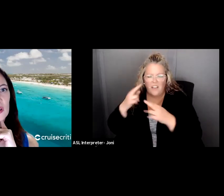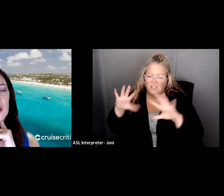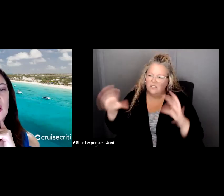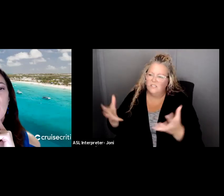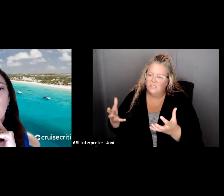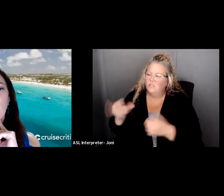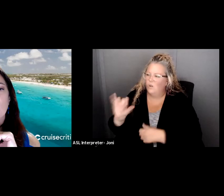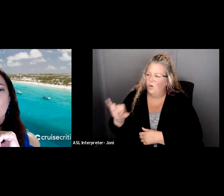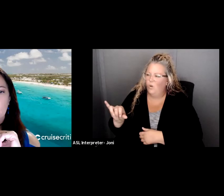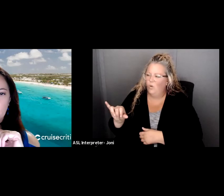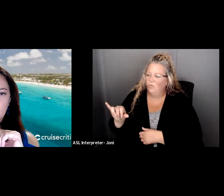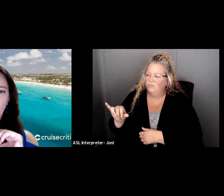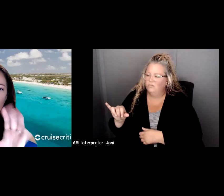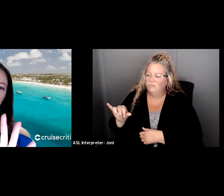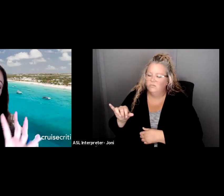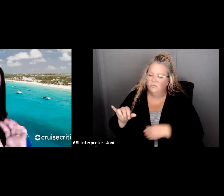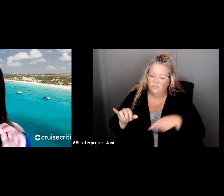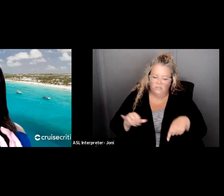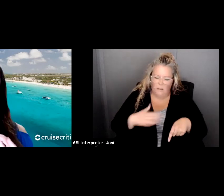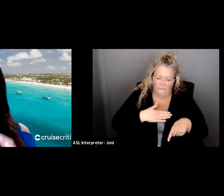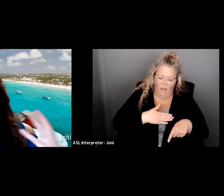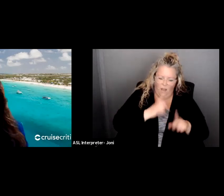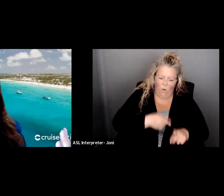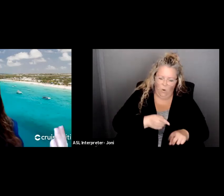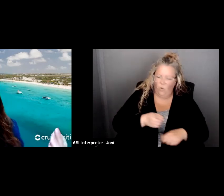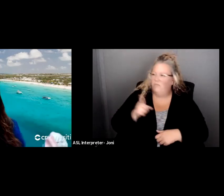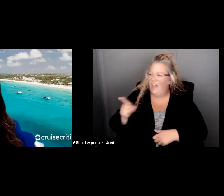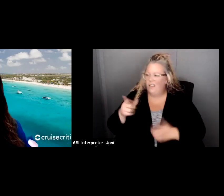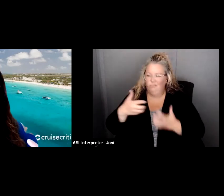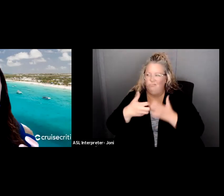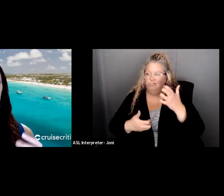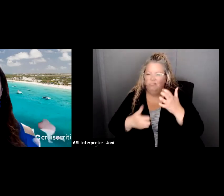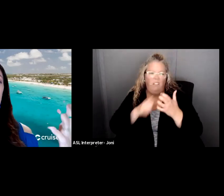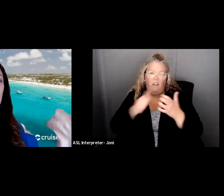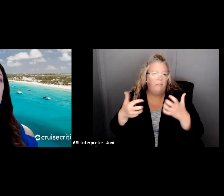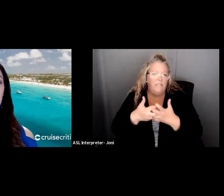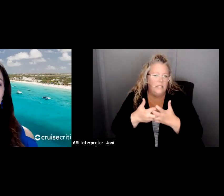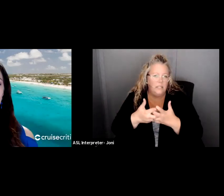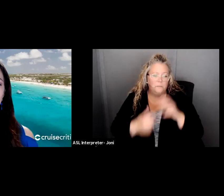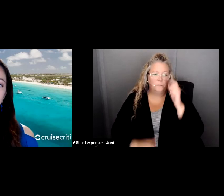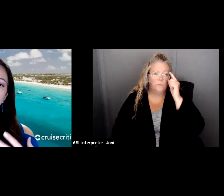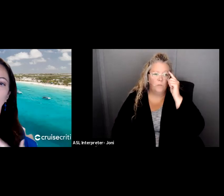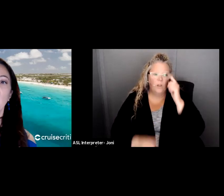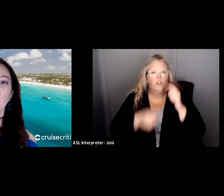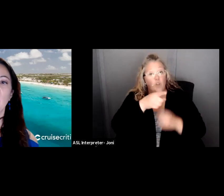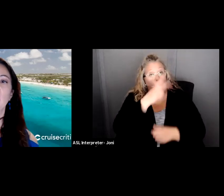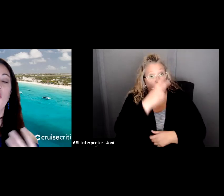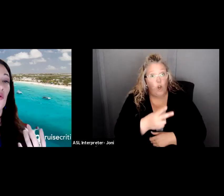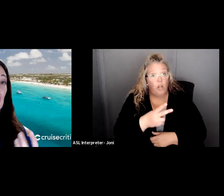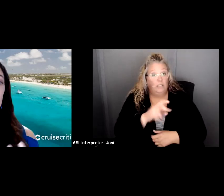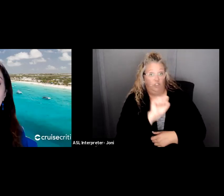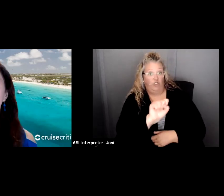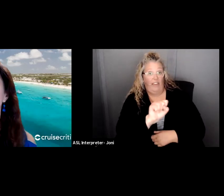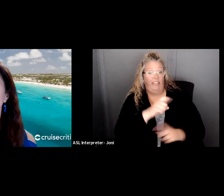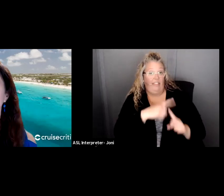happen. Um, so on your strengths, what you think about is what do you do well? Weaknesses,